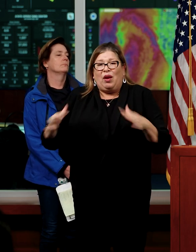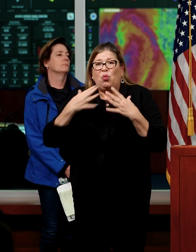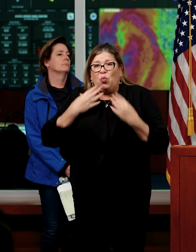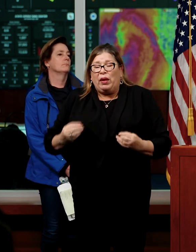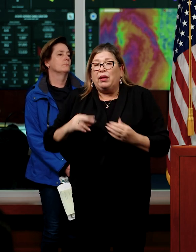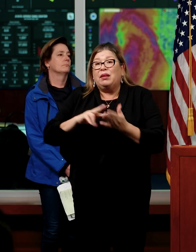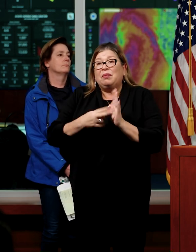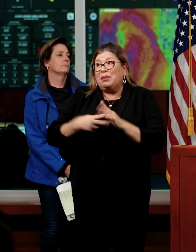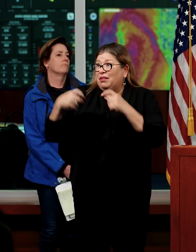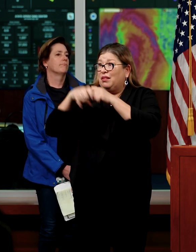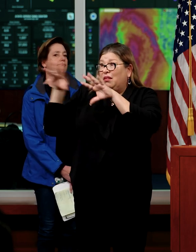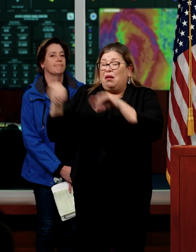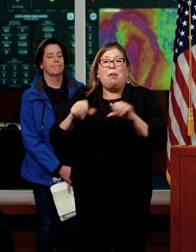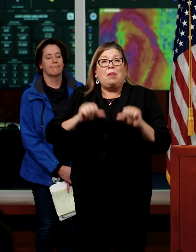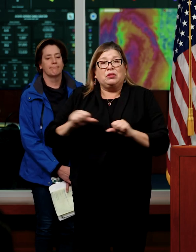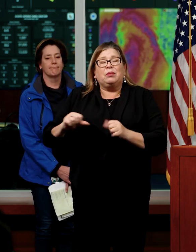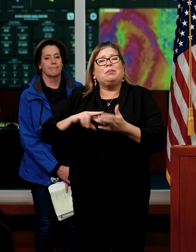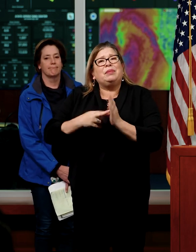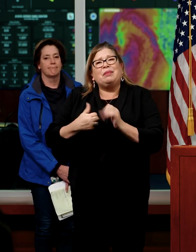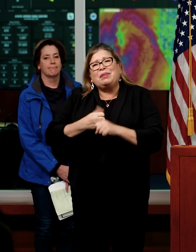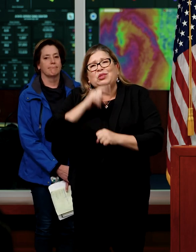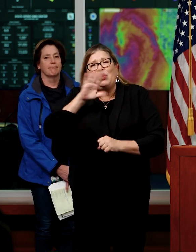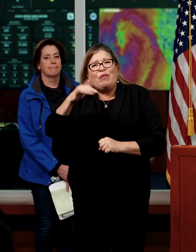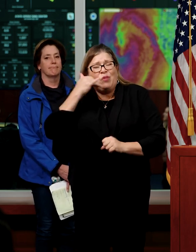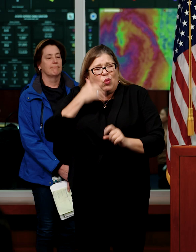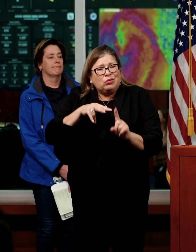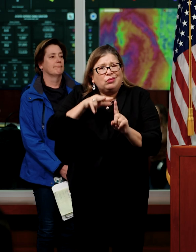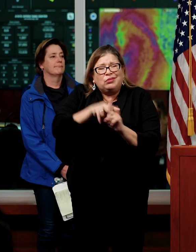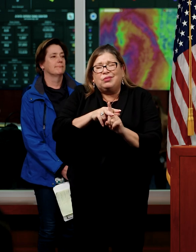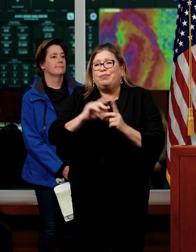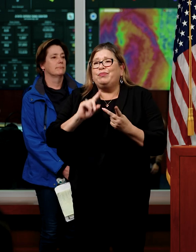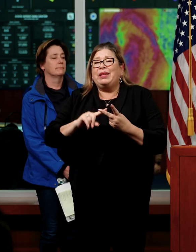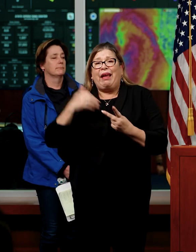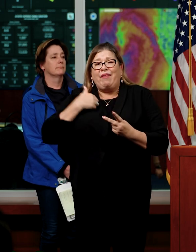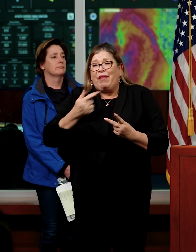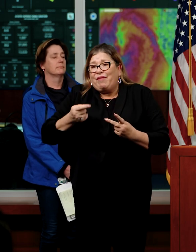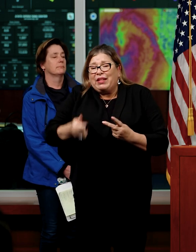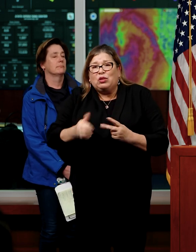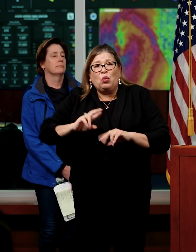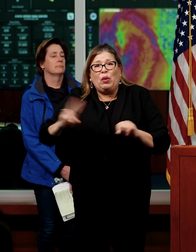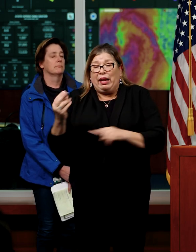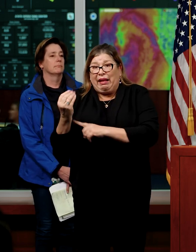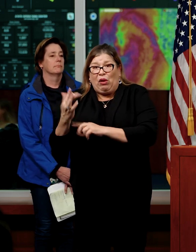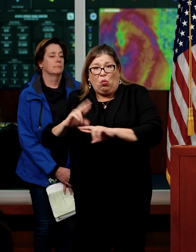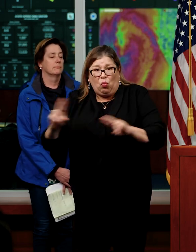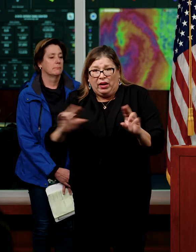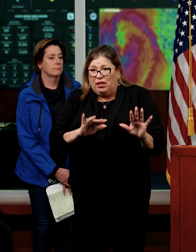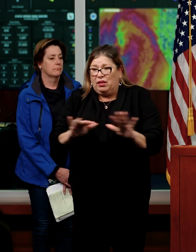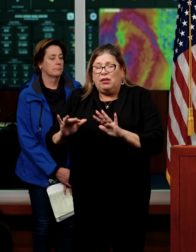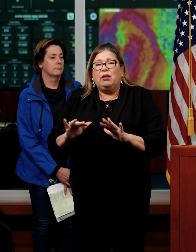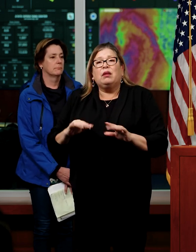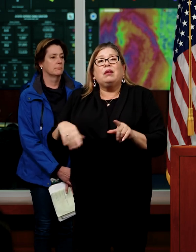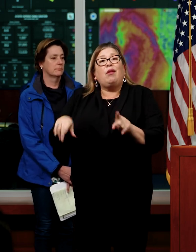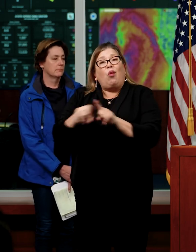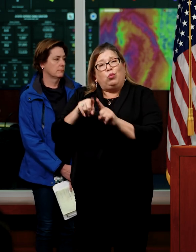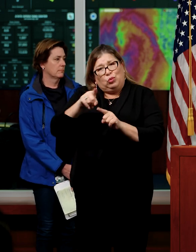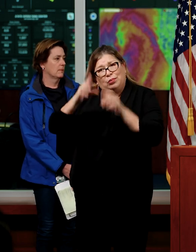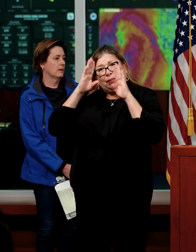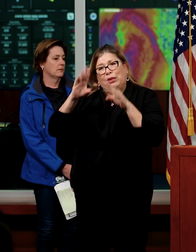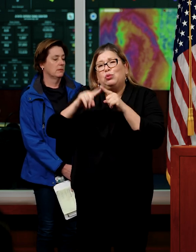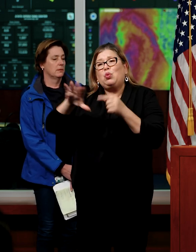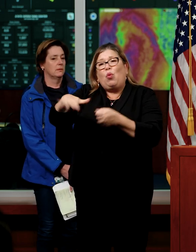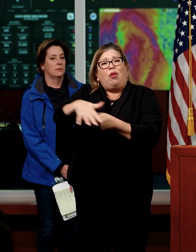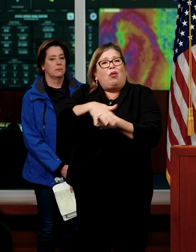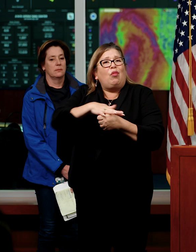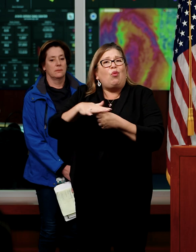and the flashlights, charge the cell phones, be ready for extended power outages, and as Director Ward said, pay attention to your local authorities, including